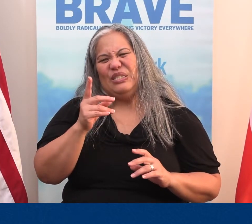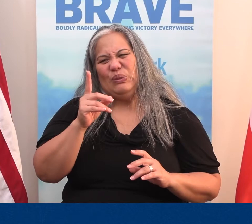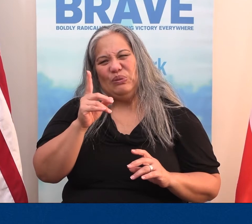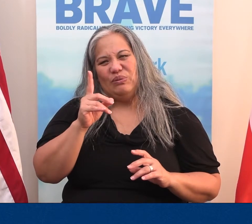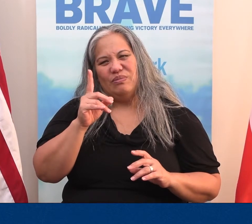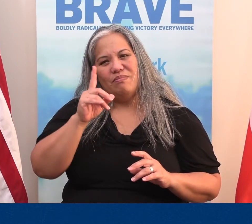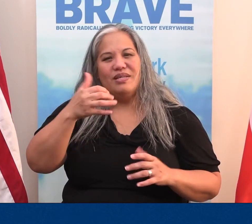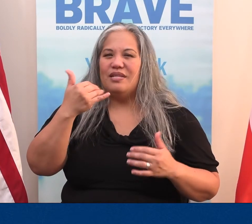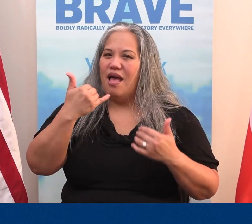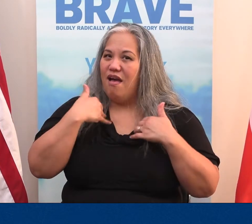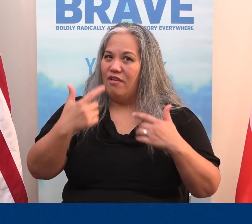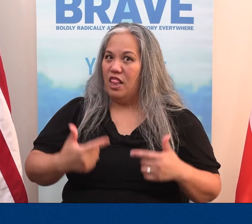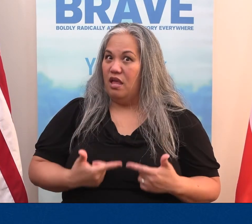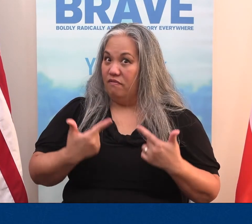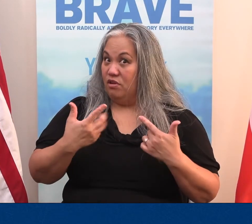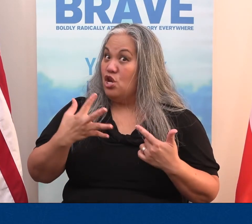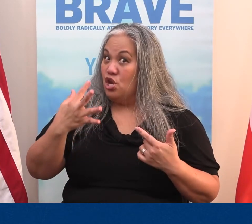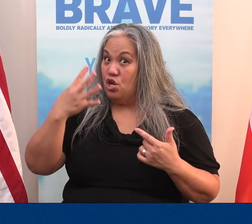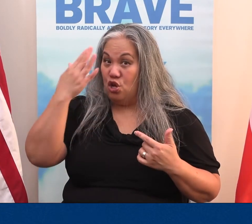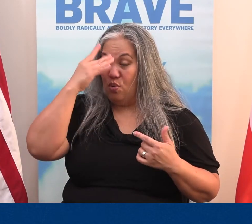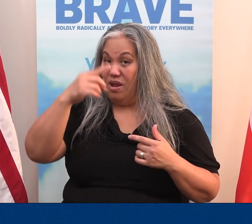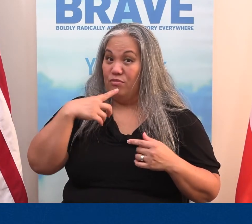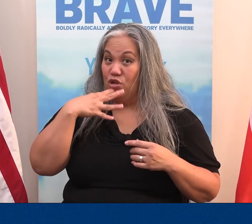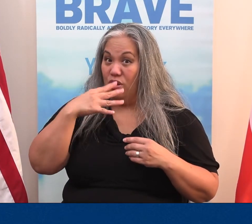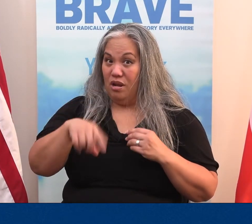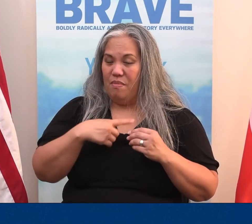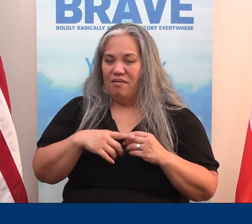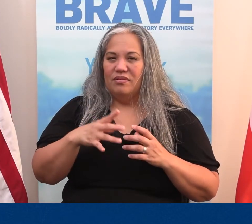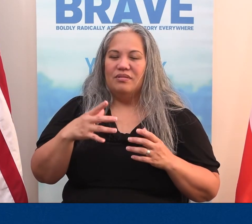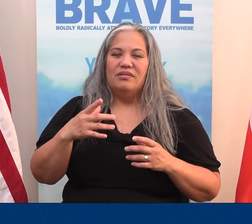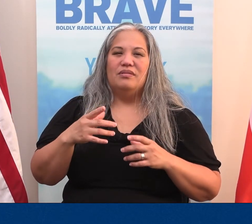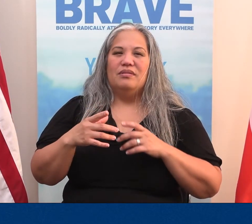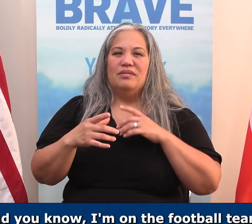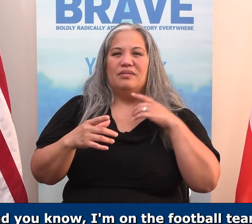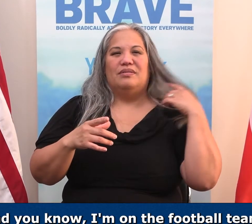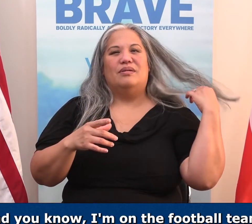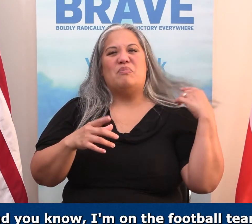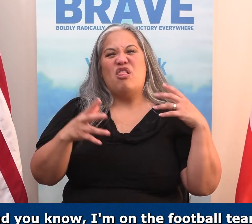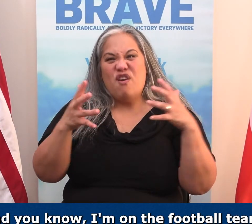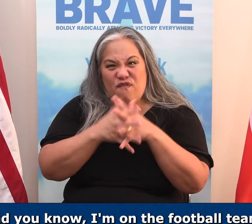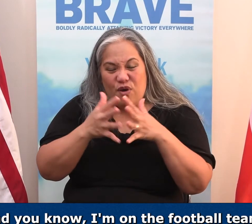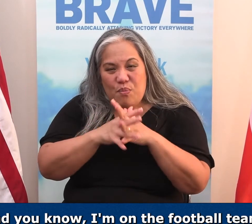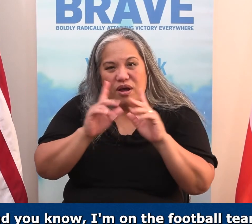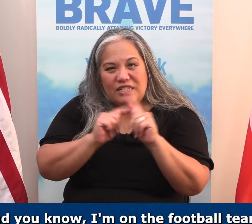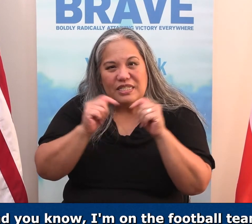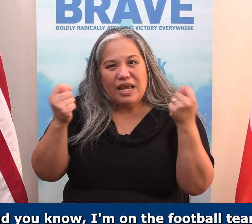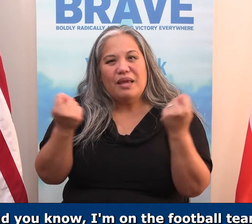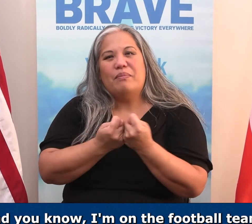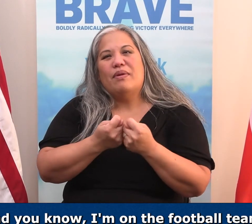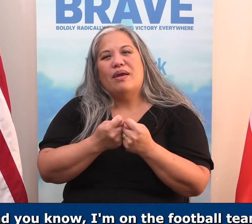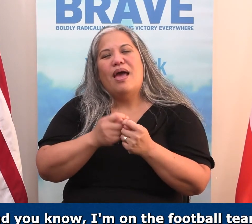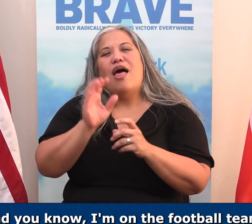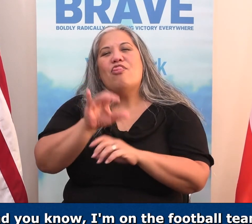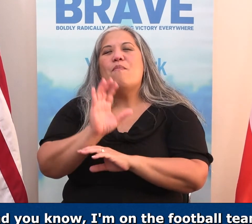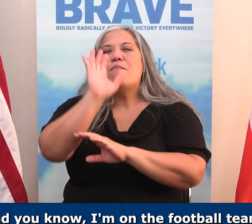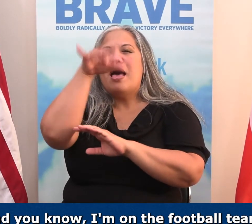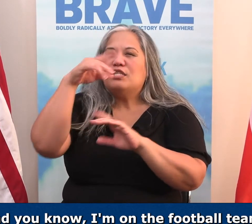And, you you got to have a life. You know what I'm talking about. And, you know, I'm on the football team, and the basketball